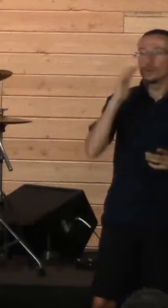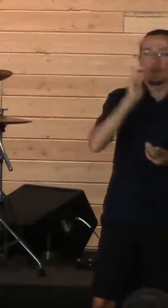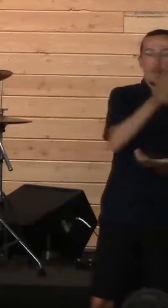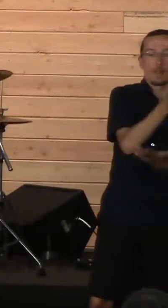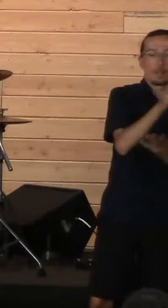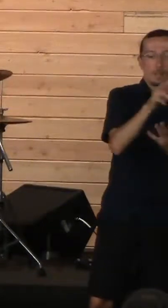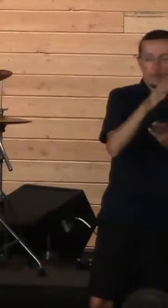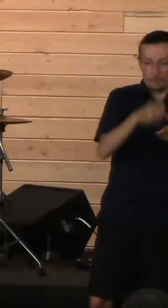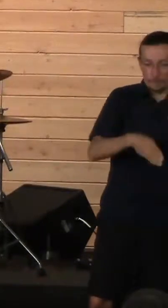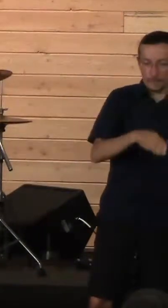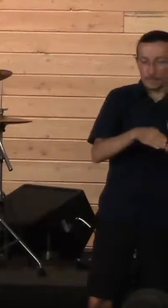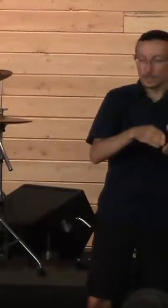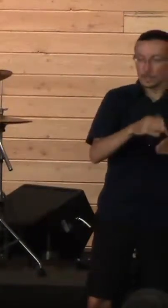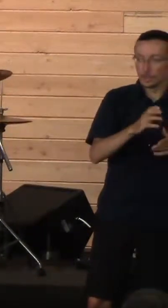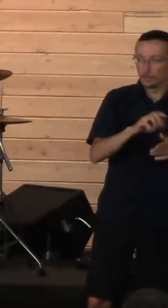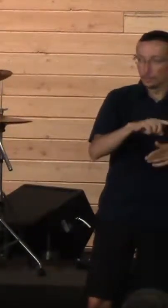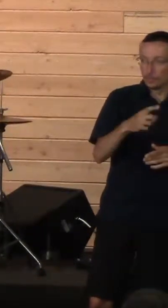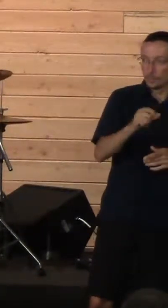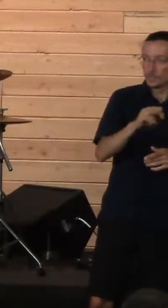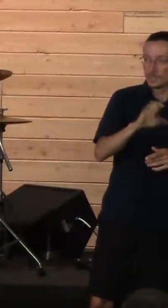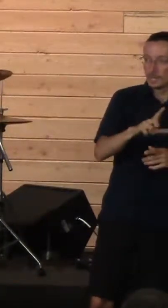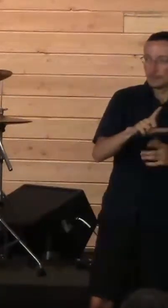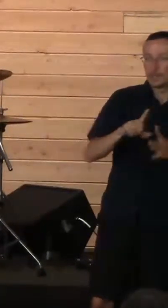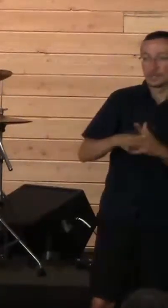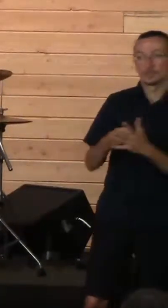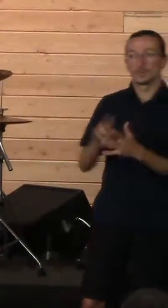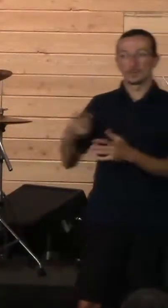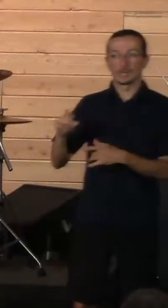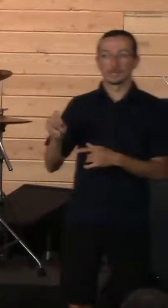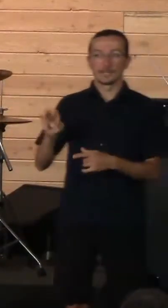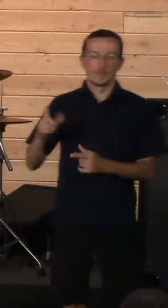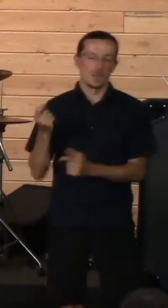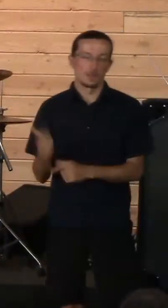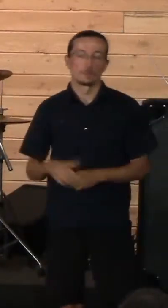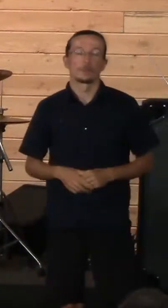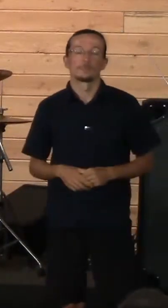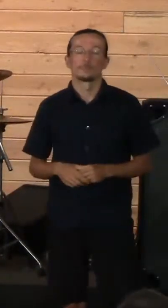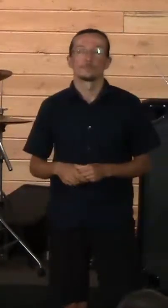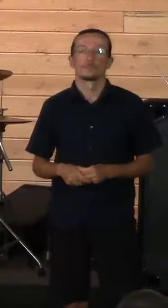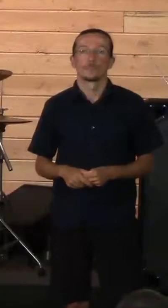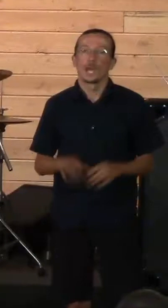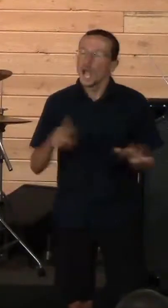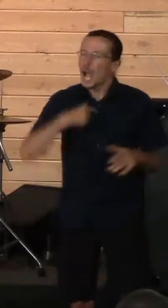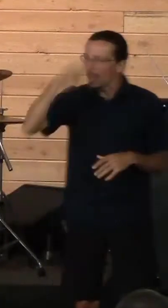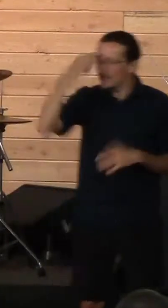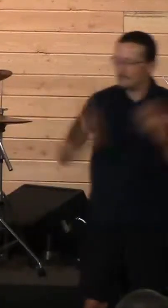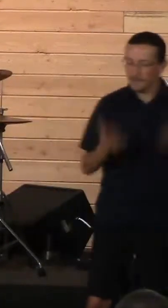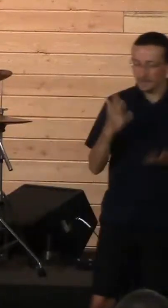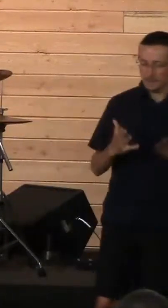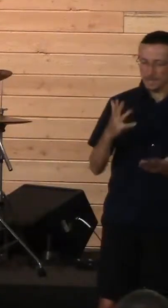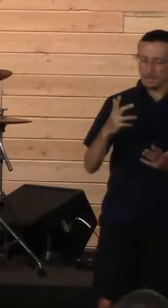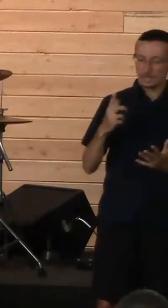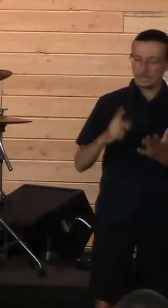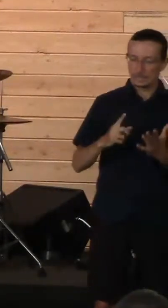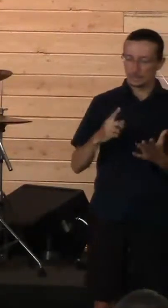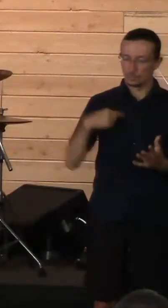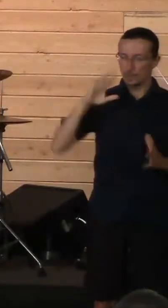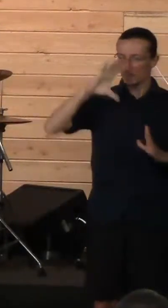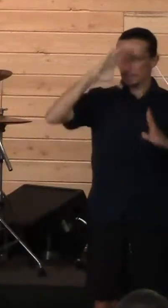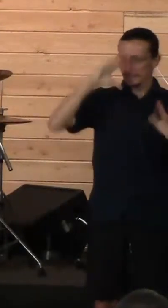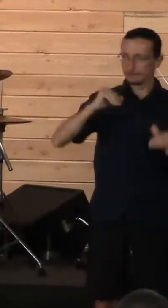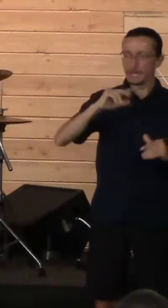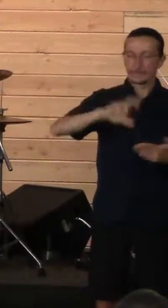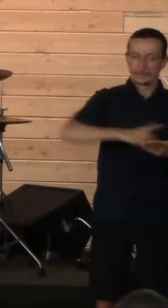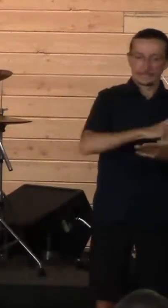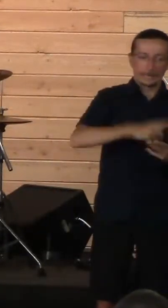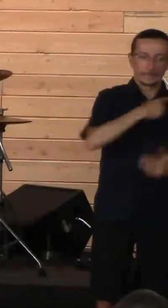that Saul's life was over. I think maybe, you know, he's the guy who's like crazed. He's after his life thinking,